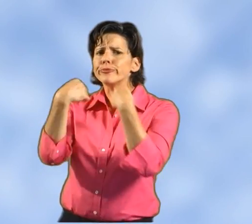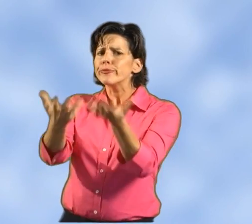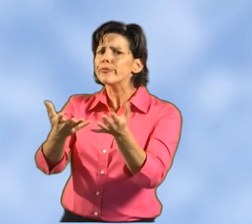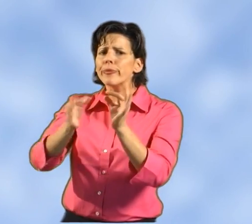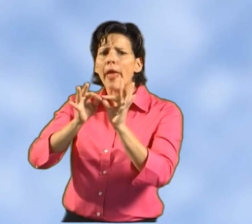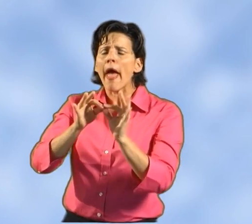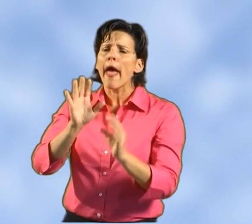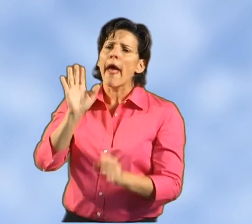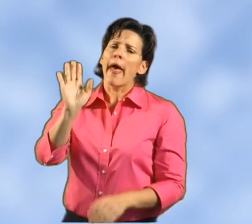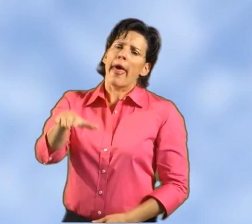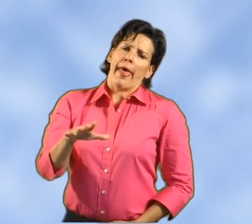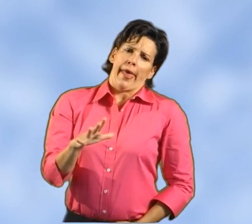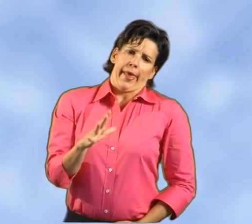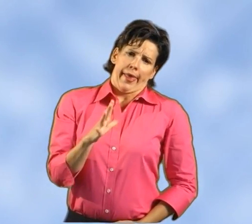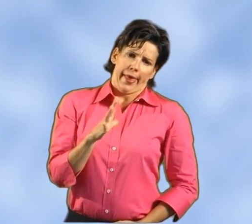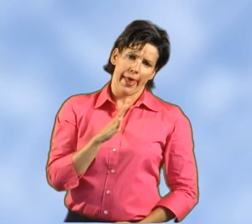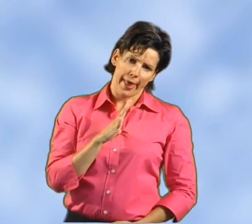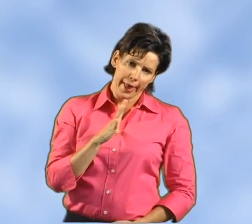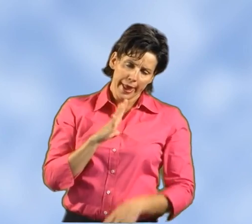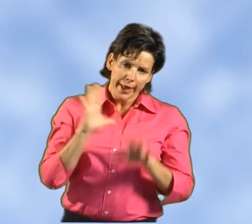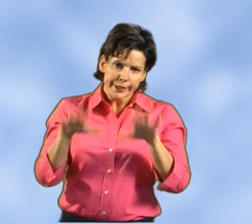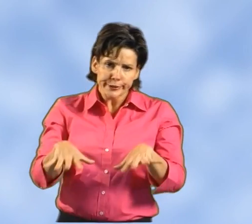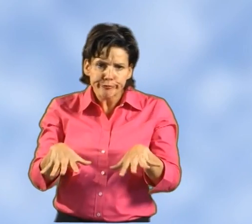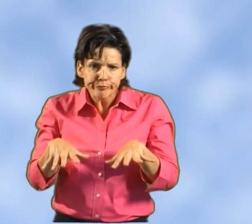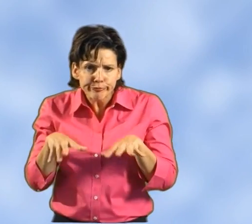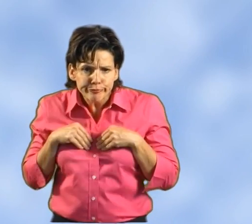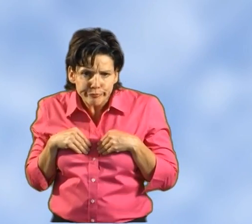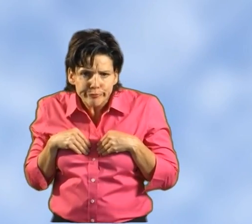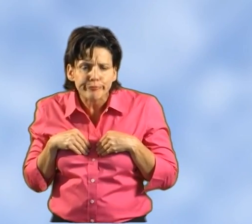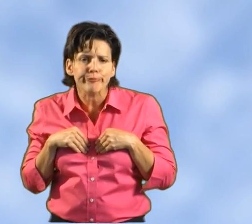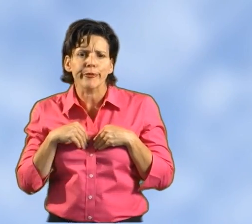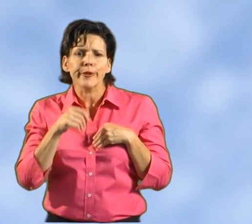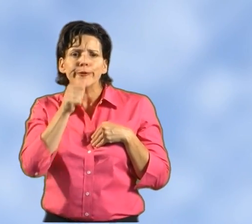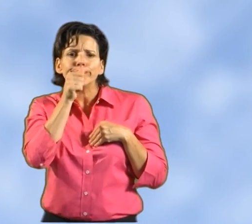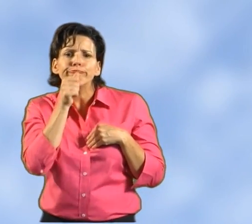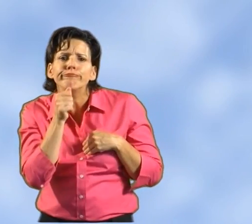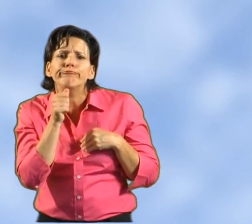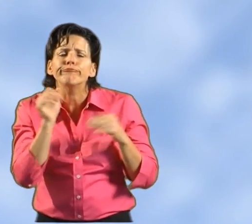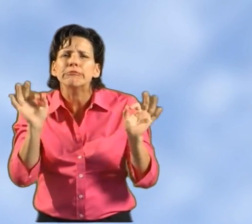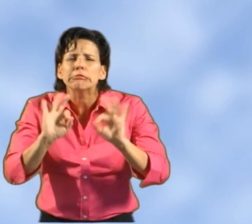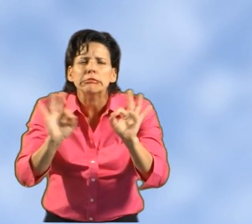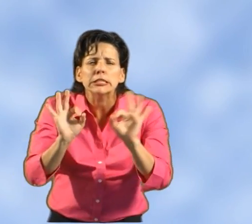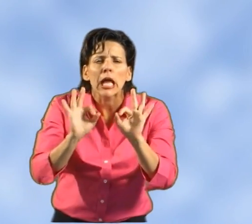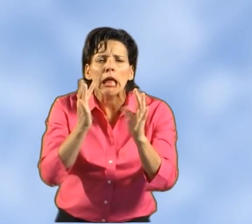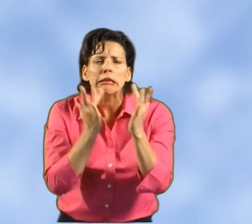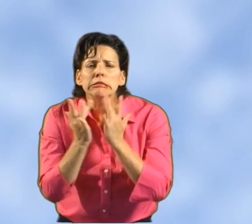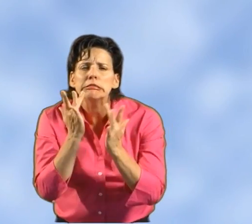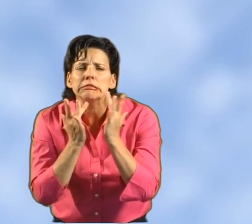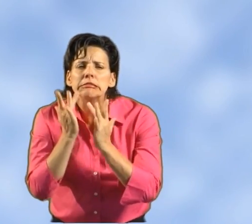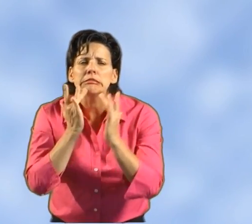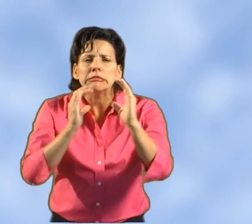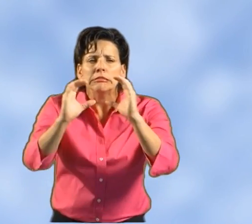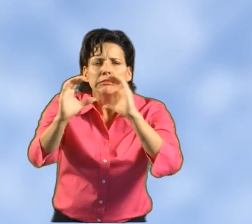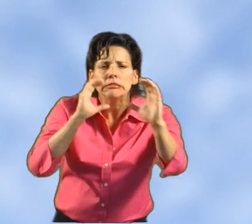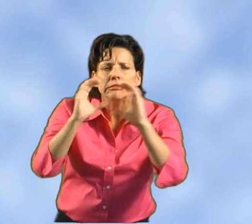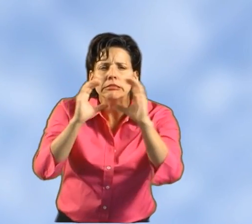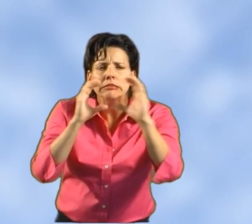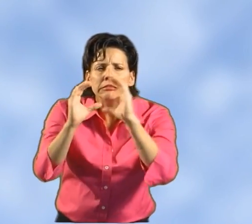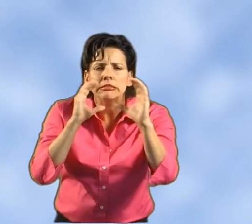Don't settle for less than excellent communication. Don't settle for trying to understand a well-meaning but